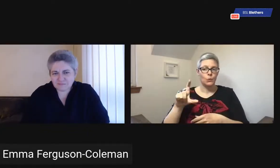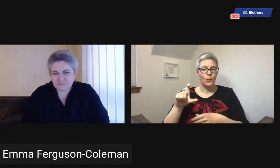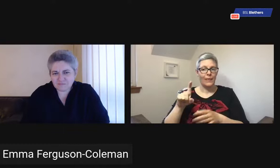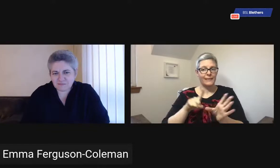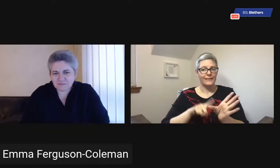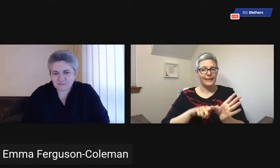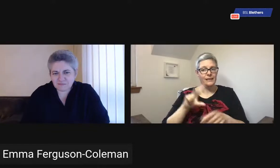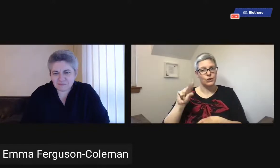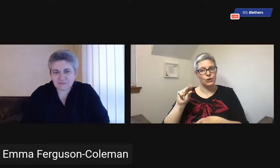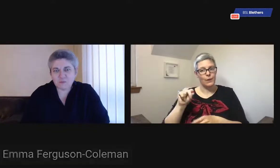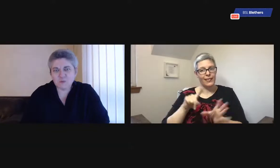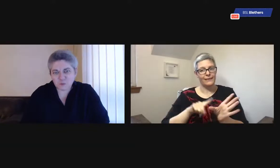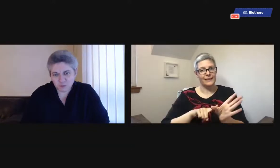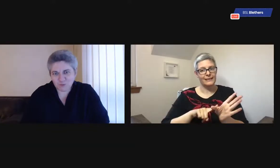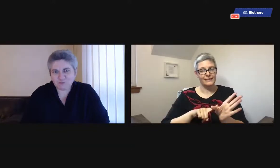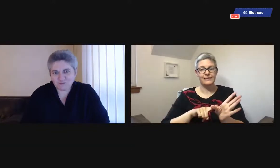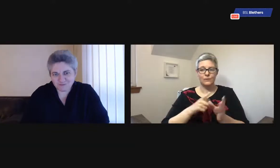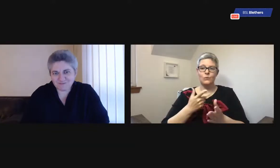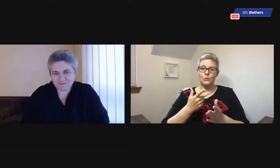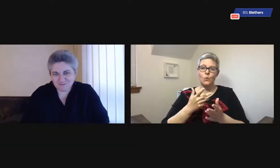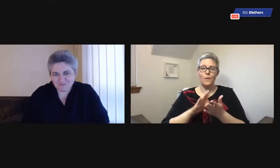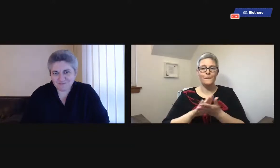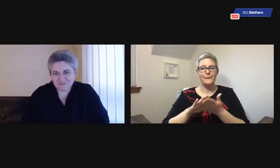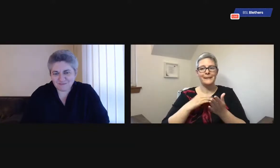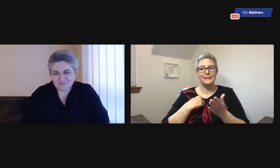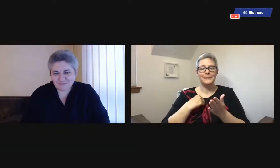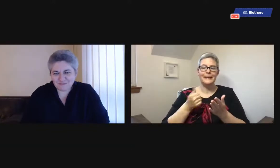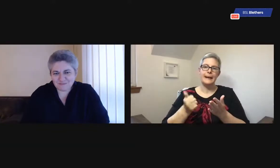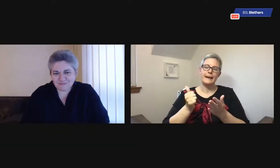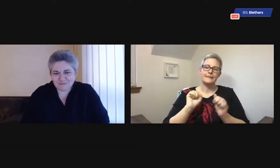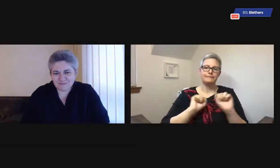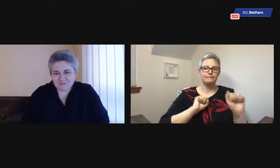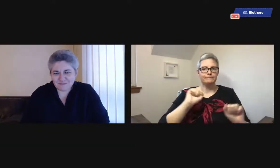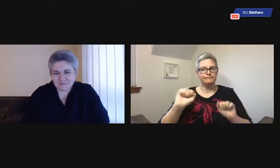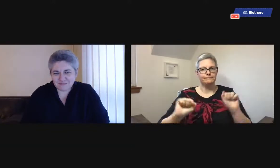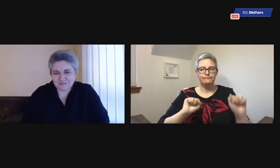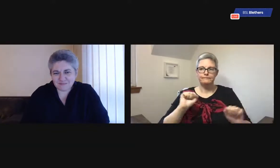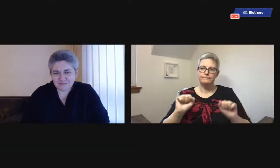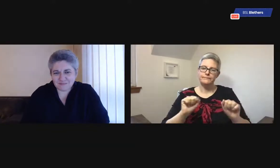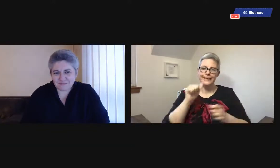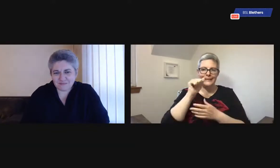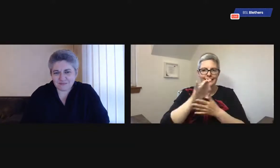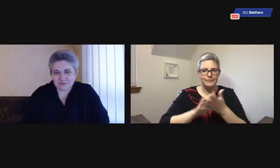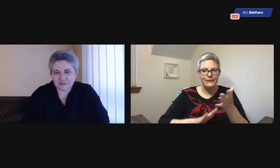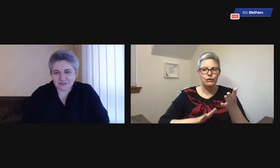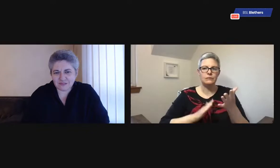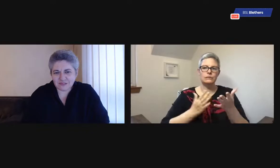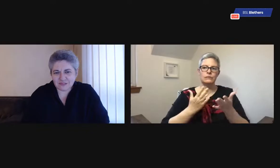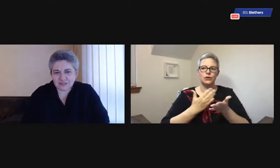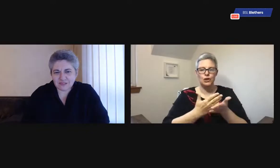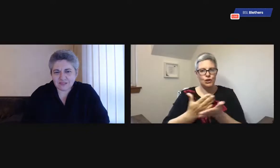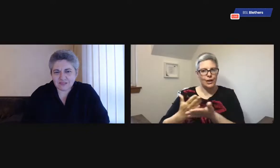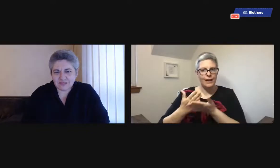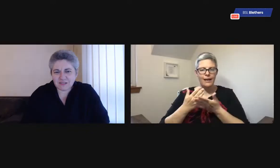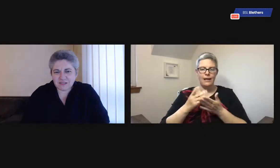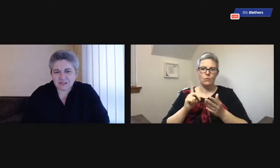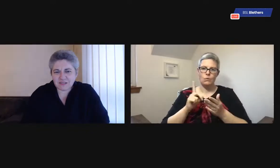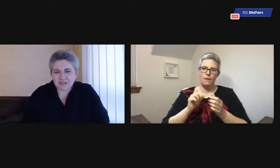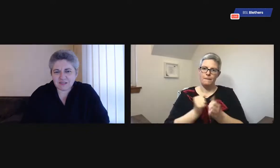and working with deaf people and dementia and deaf people with dementia and their carers. I've been doing that for 11